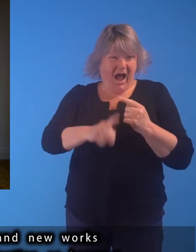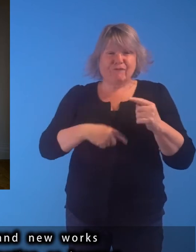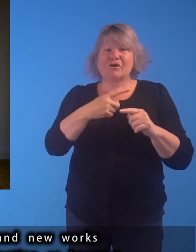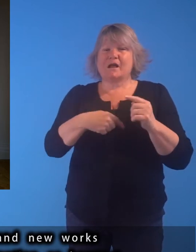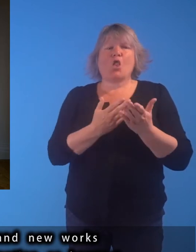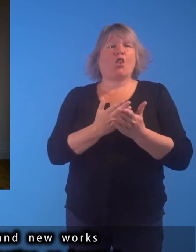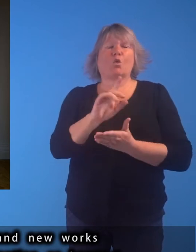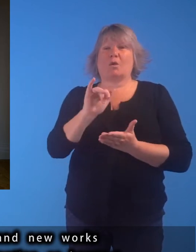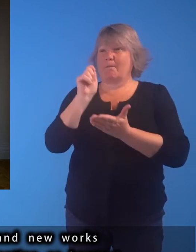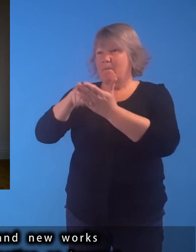or bequest.